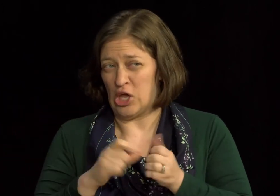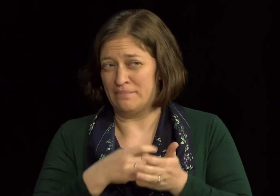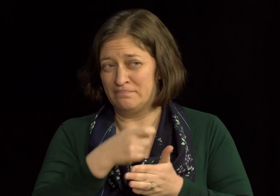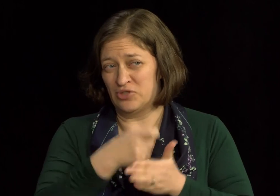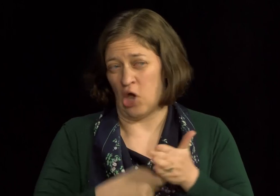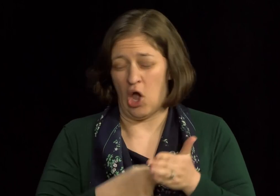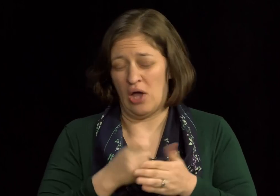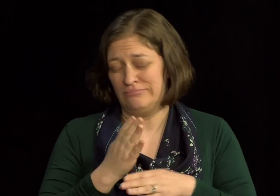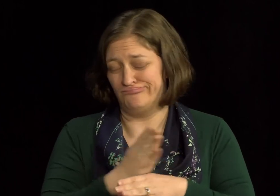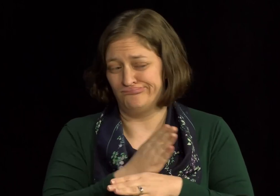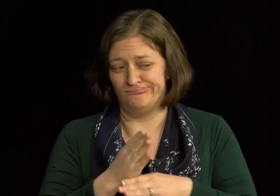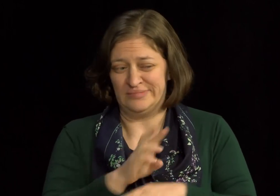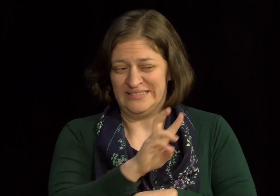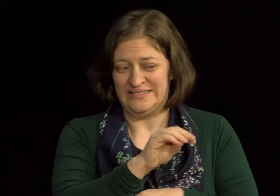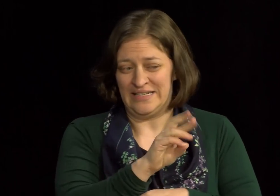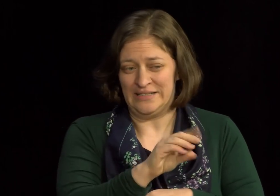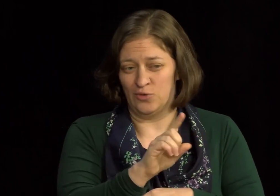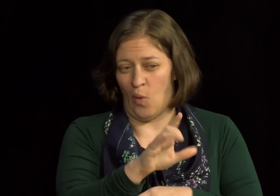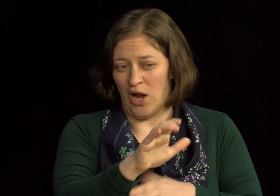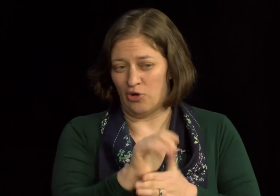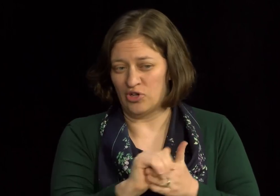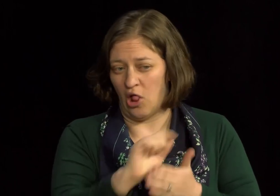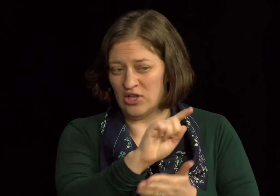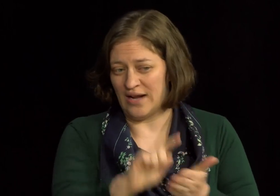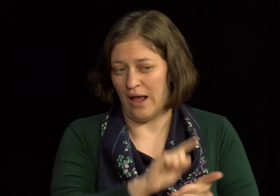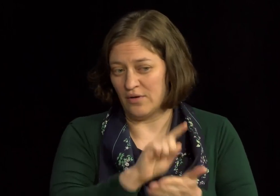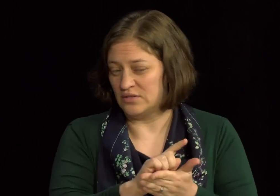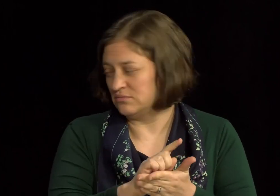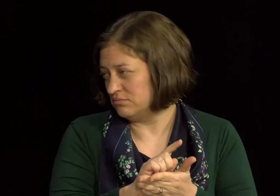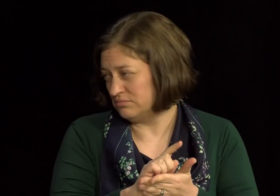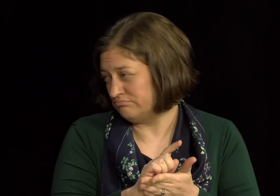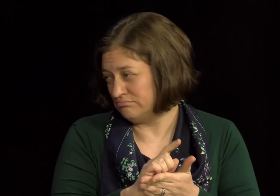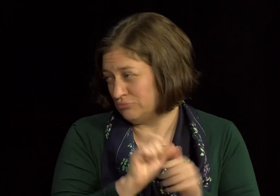Interpreters generally charge between $60 to $100 per hour.